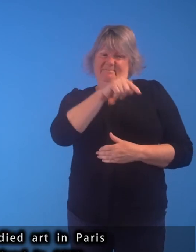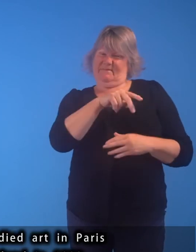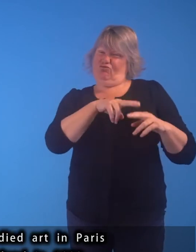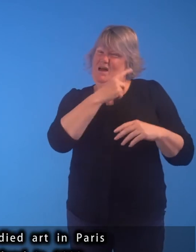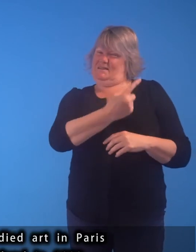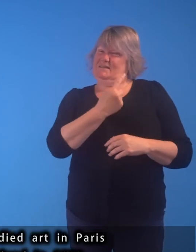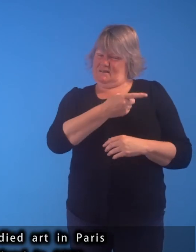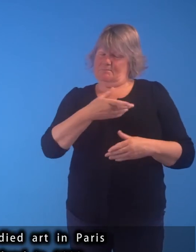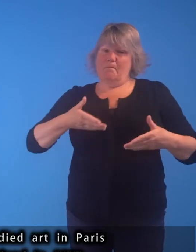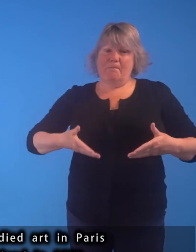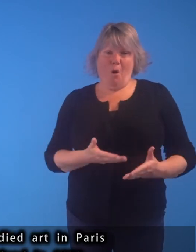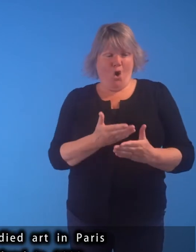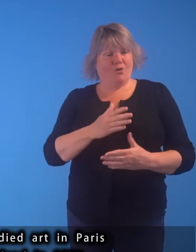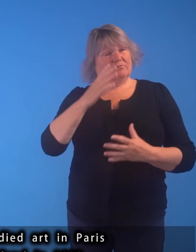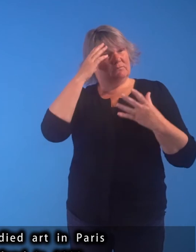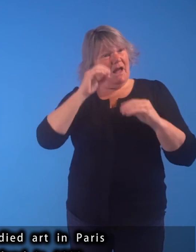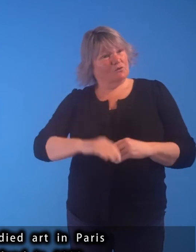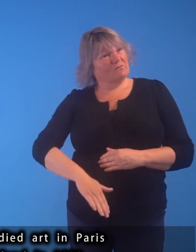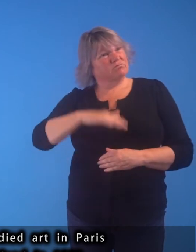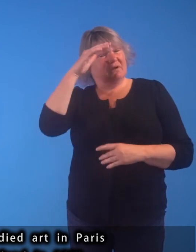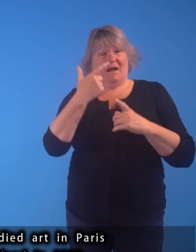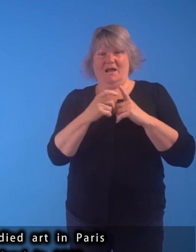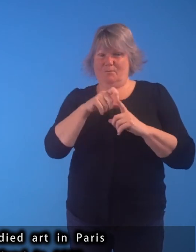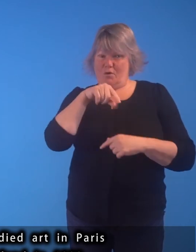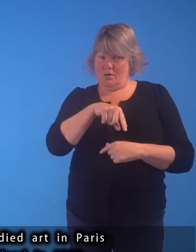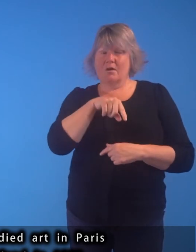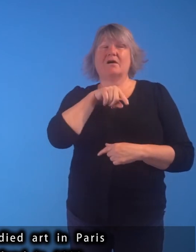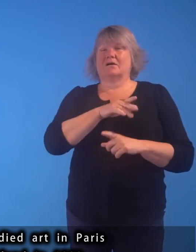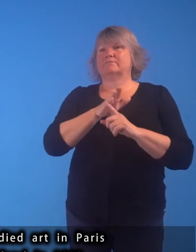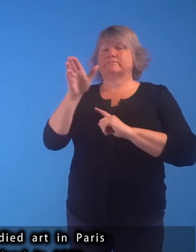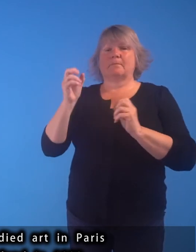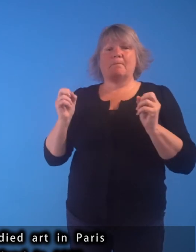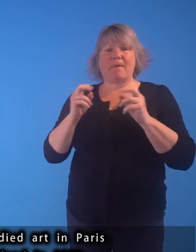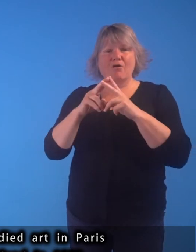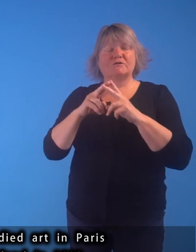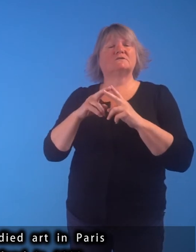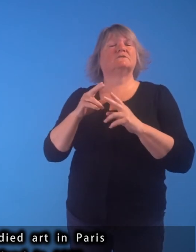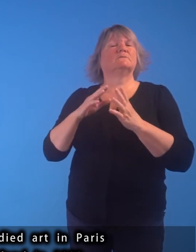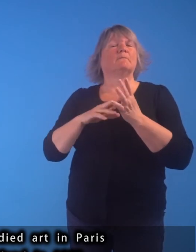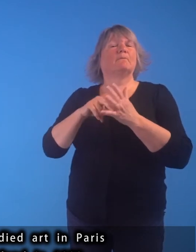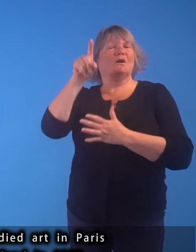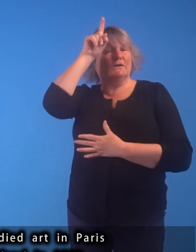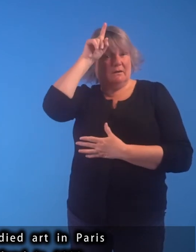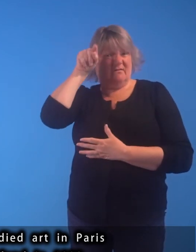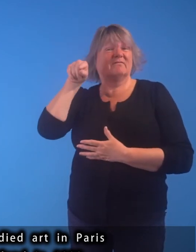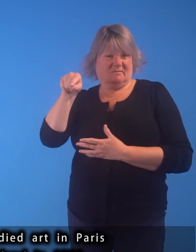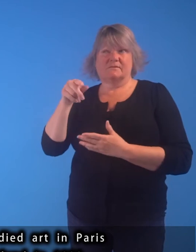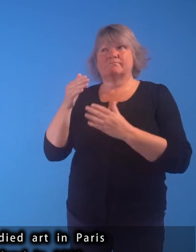Born and educated in Edinburgh, he studied art in Paris and Munich before returning to Scotland in 1908.